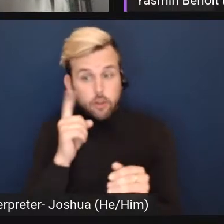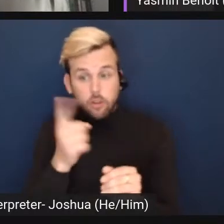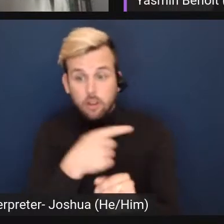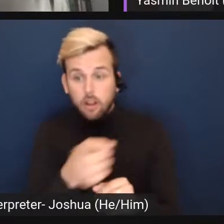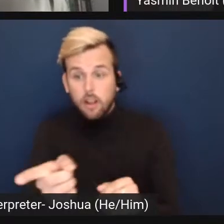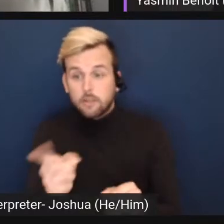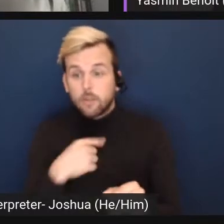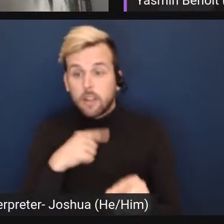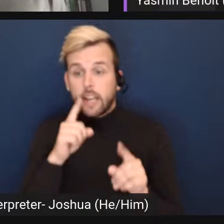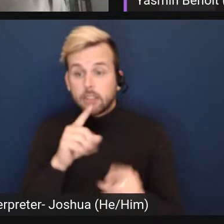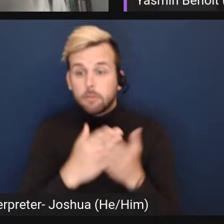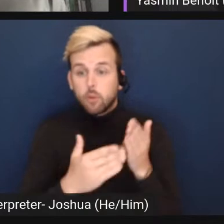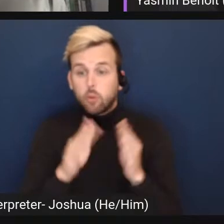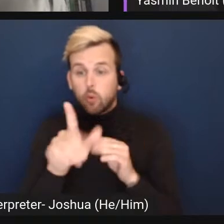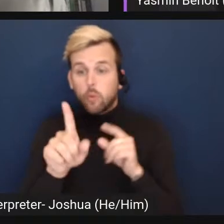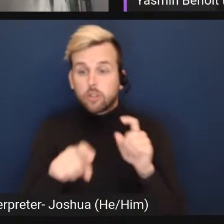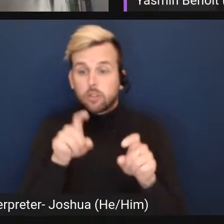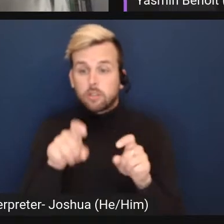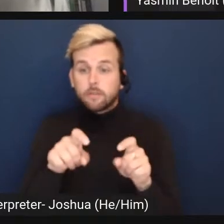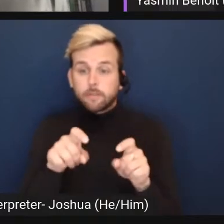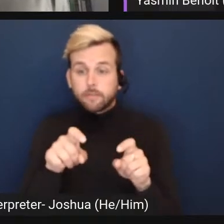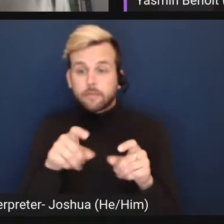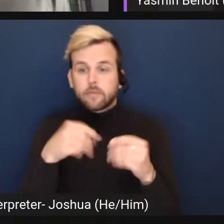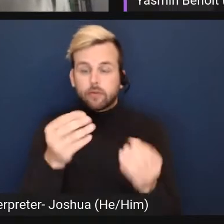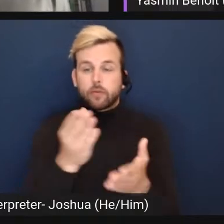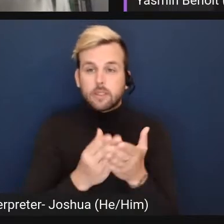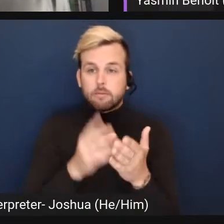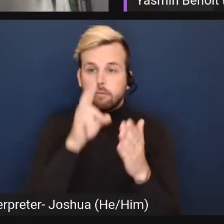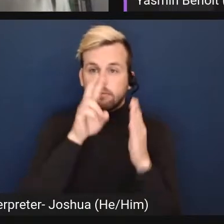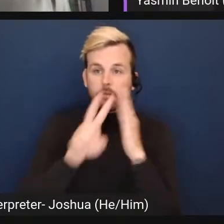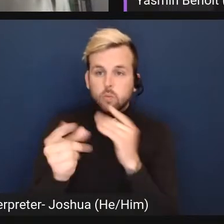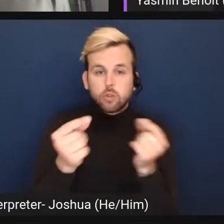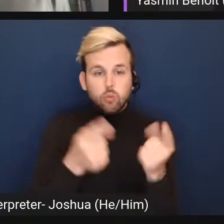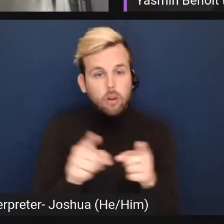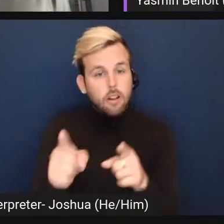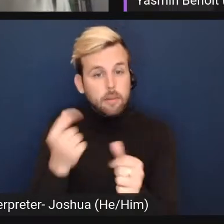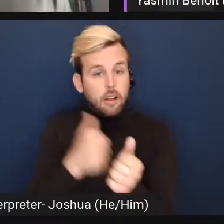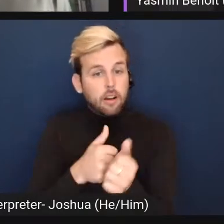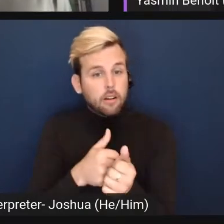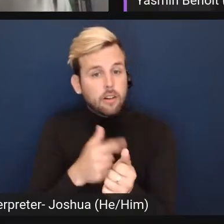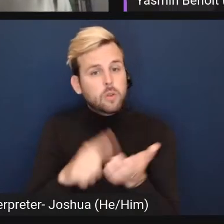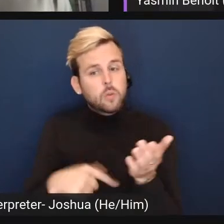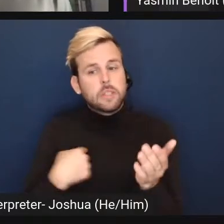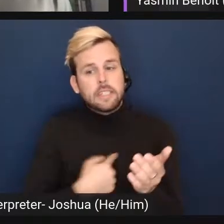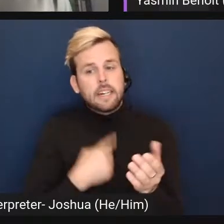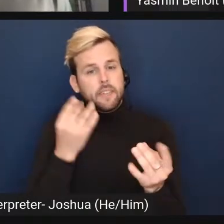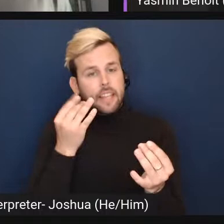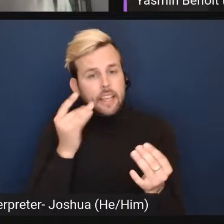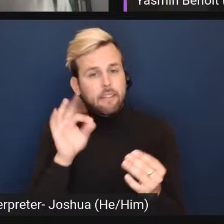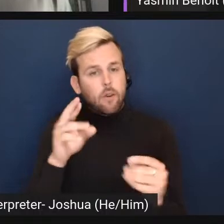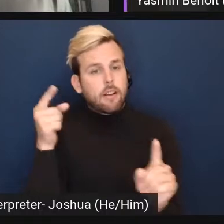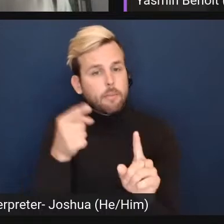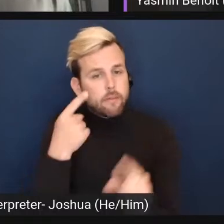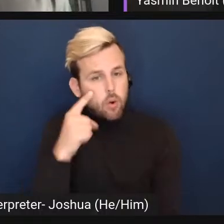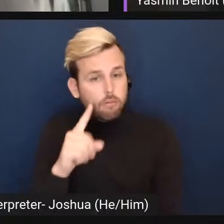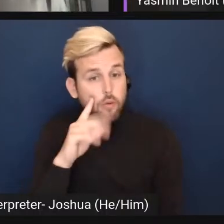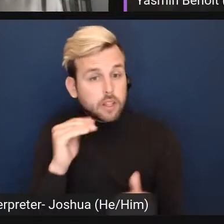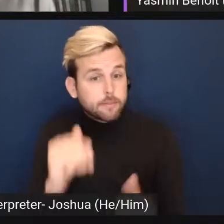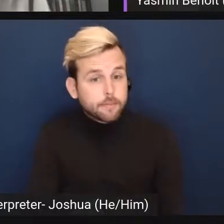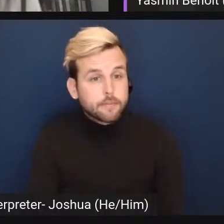we've answered some of your questions, or at least gave you some insight into what was going on behind the scenes, or what we're thinking of or aiming for, hopefully.